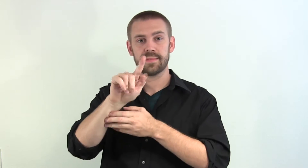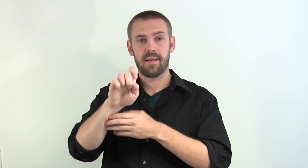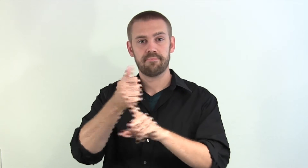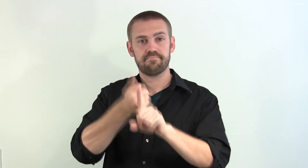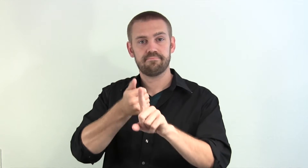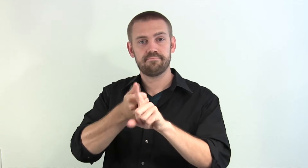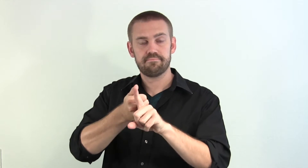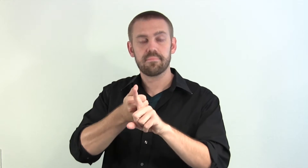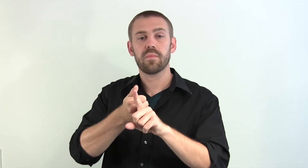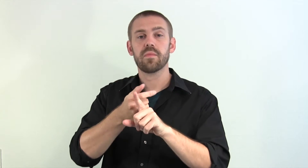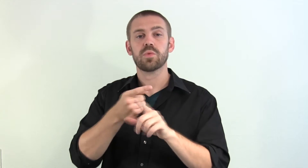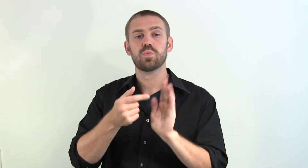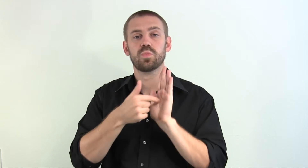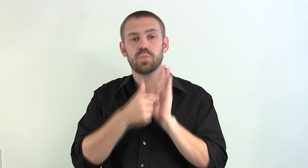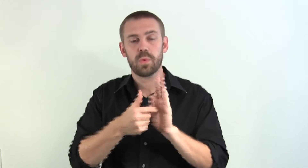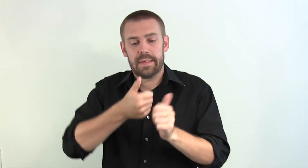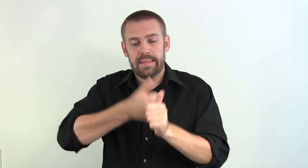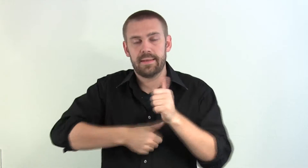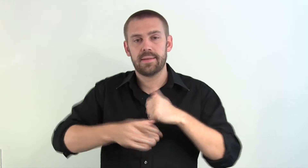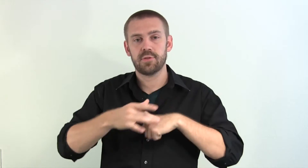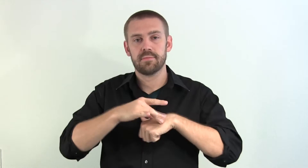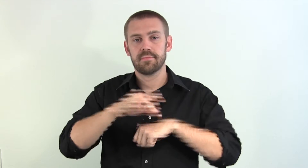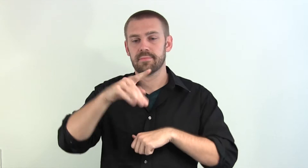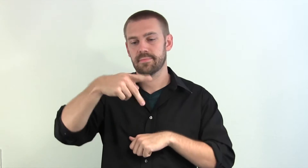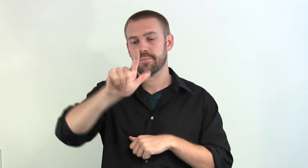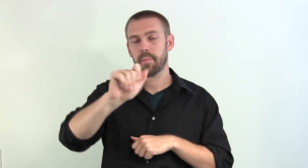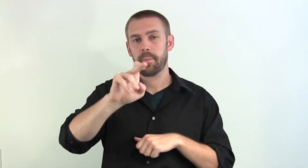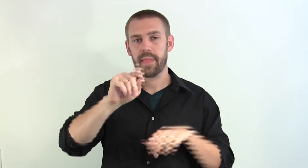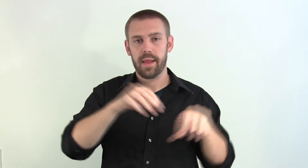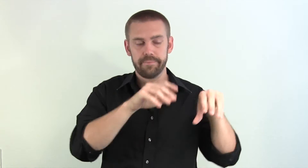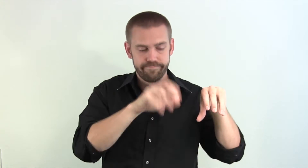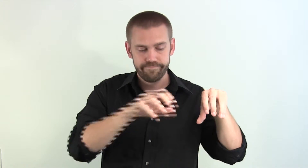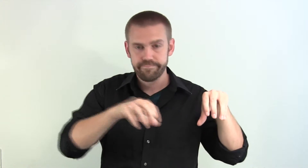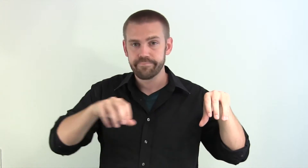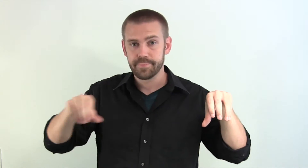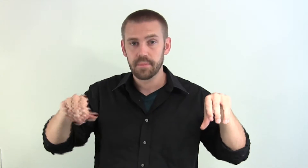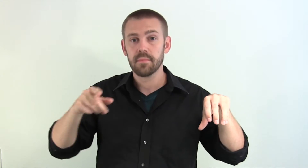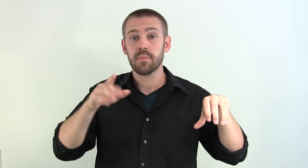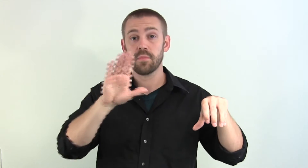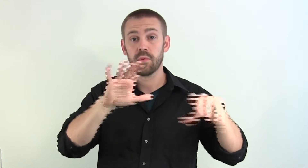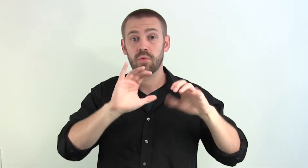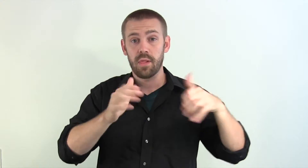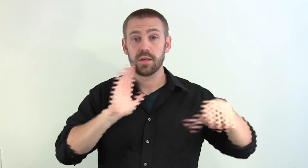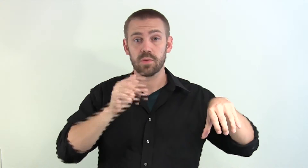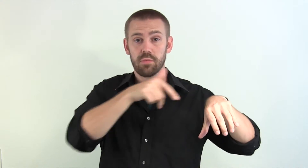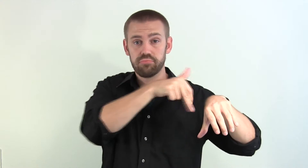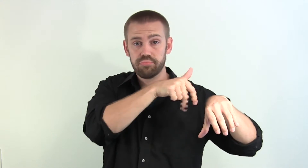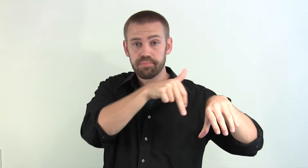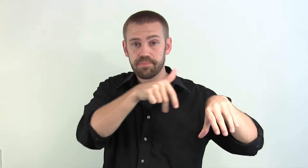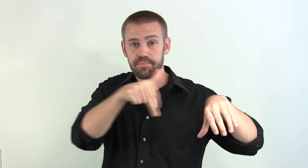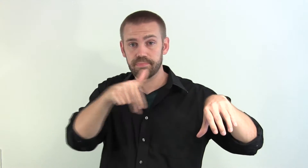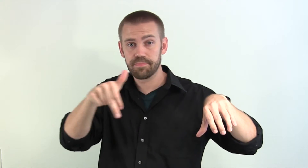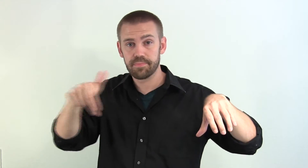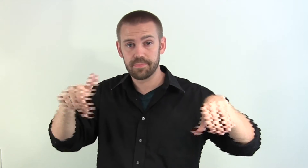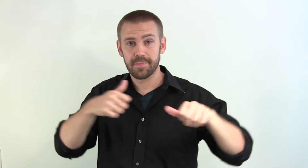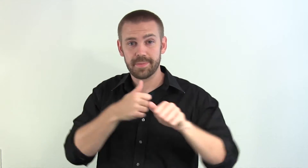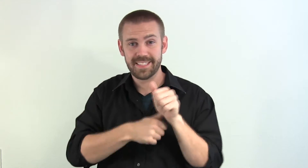scale. And you'll show each of the planets to your students. The class will actually walk among each of the planets.